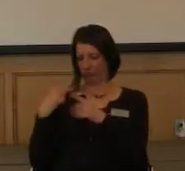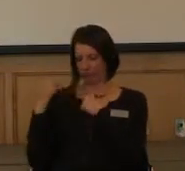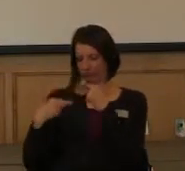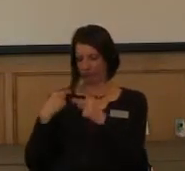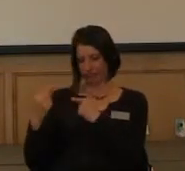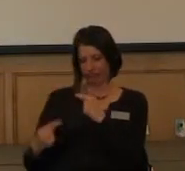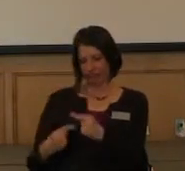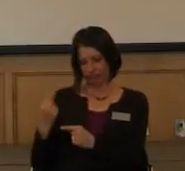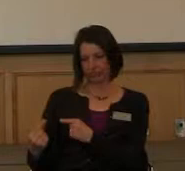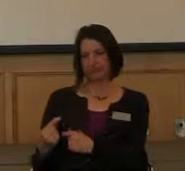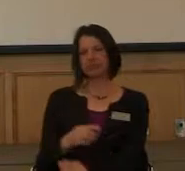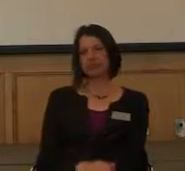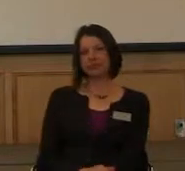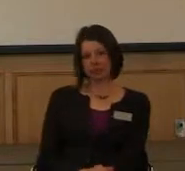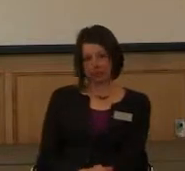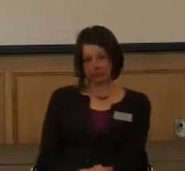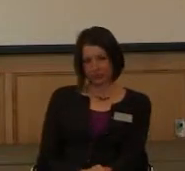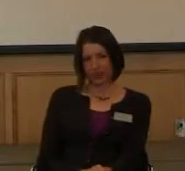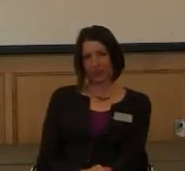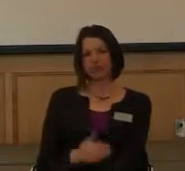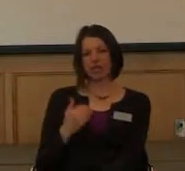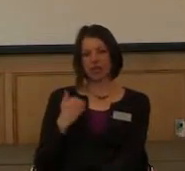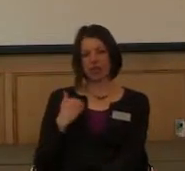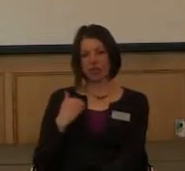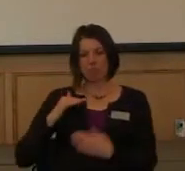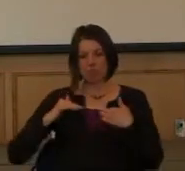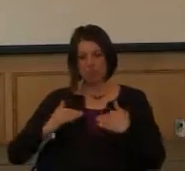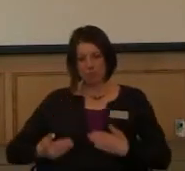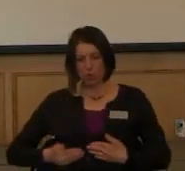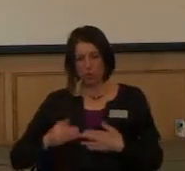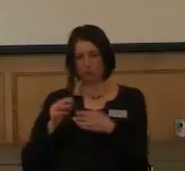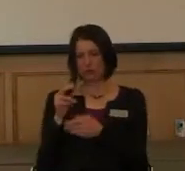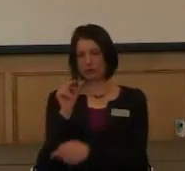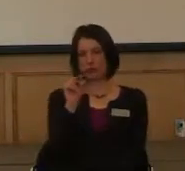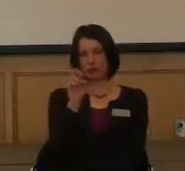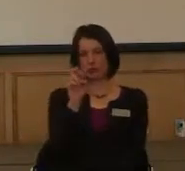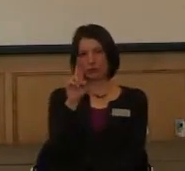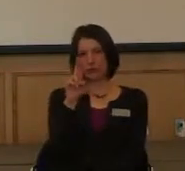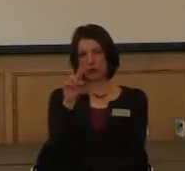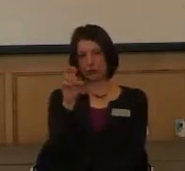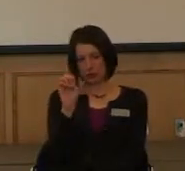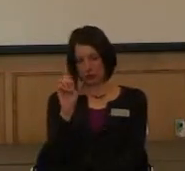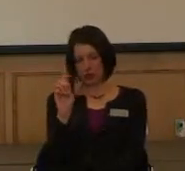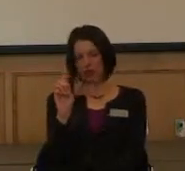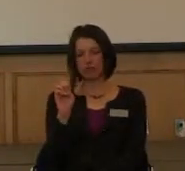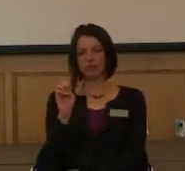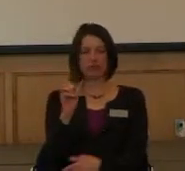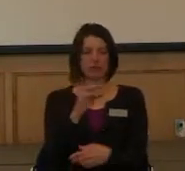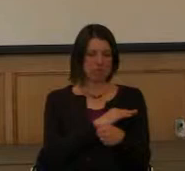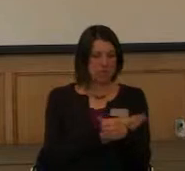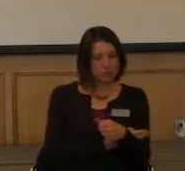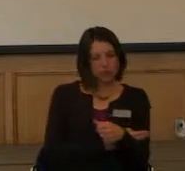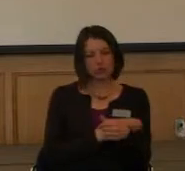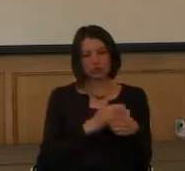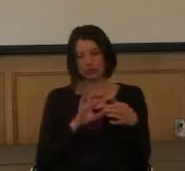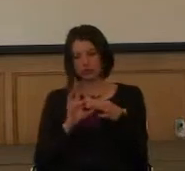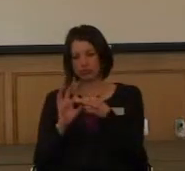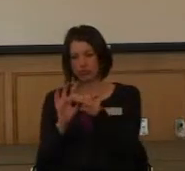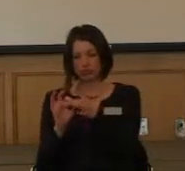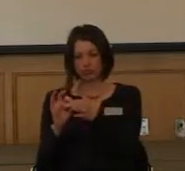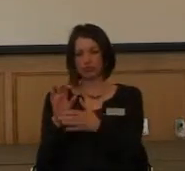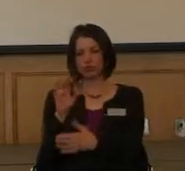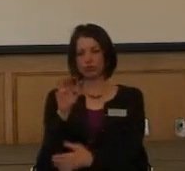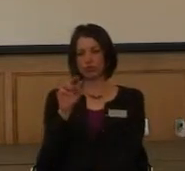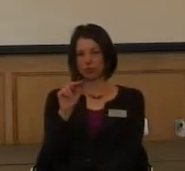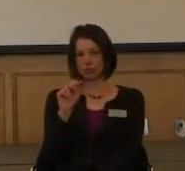They're motor neuron diseases, so it's either the nerves that go to the muscles or the muscles themselves. My